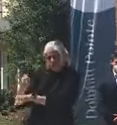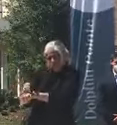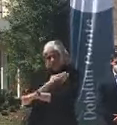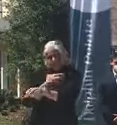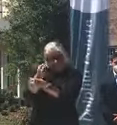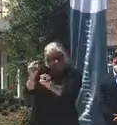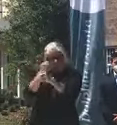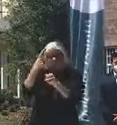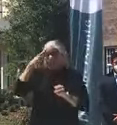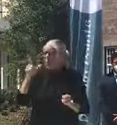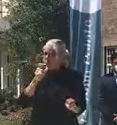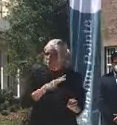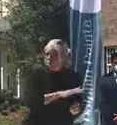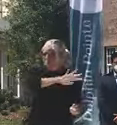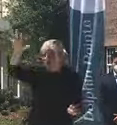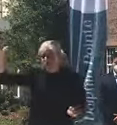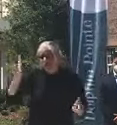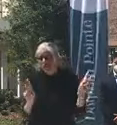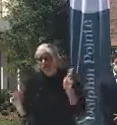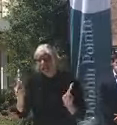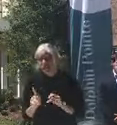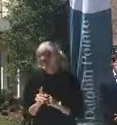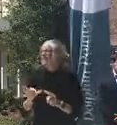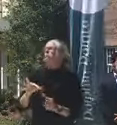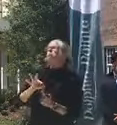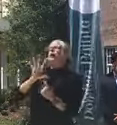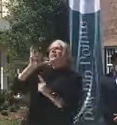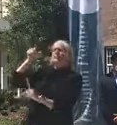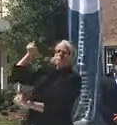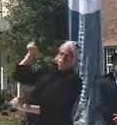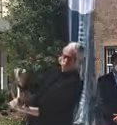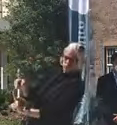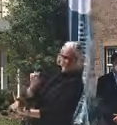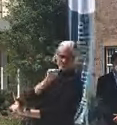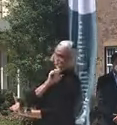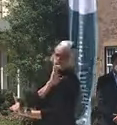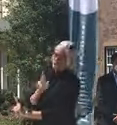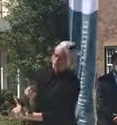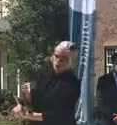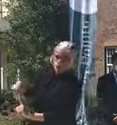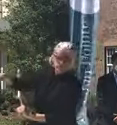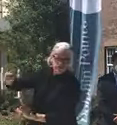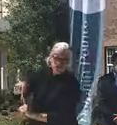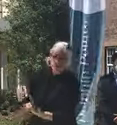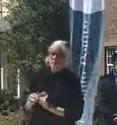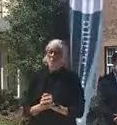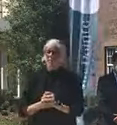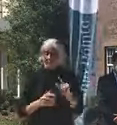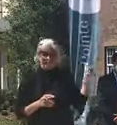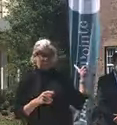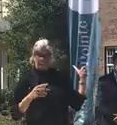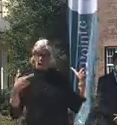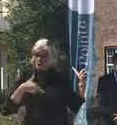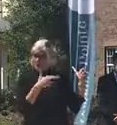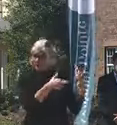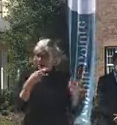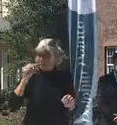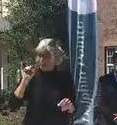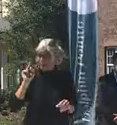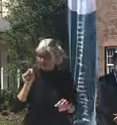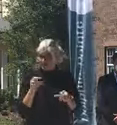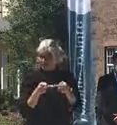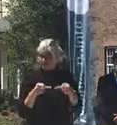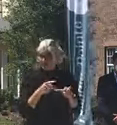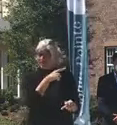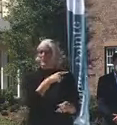everyone, but particularly for our senior citizens. This Dolphin Point facility and ACA